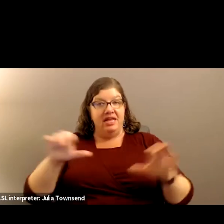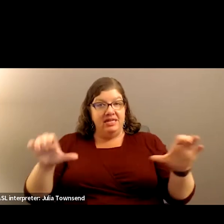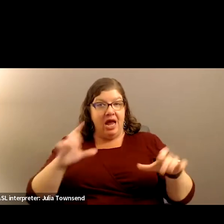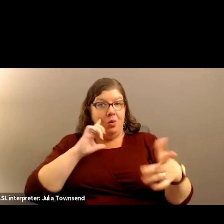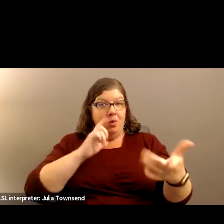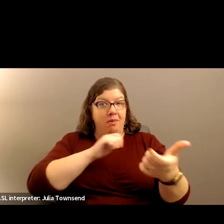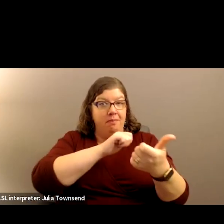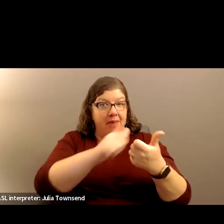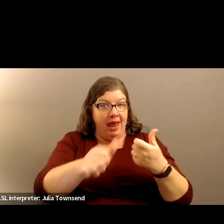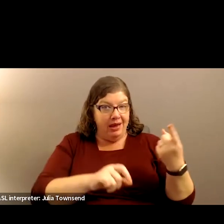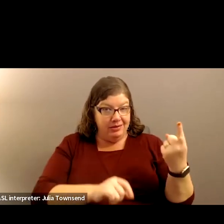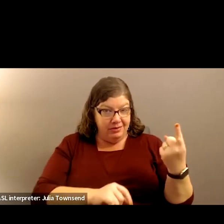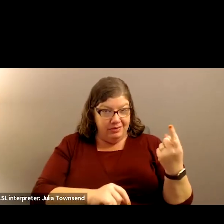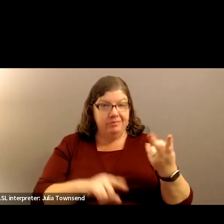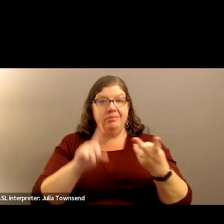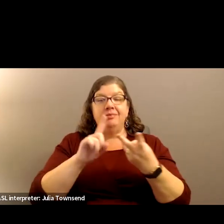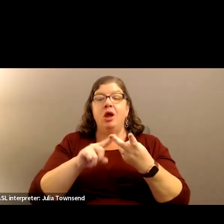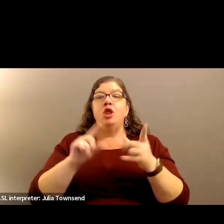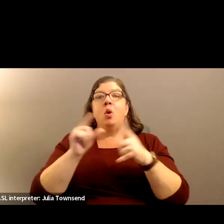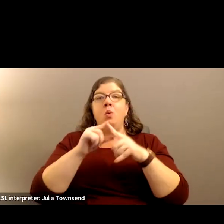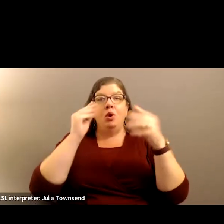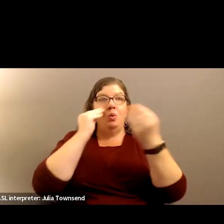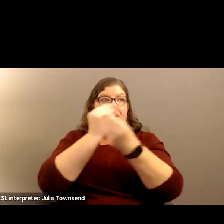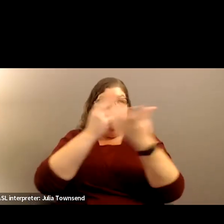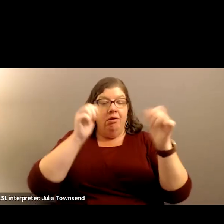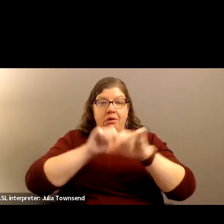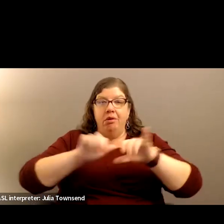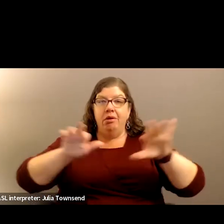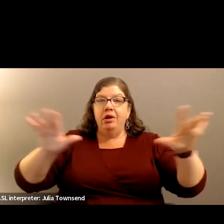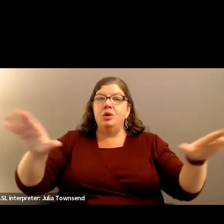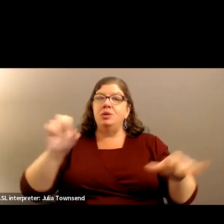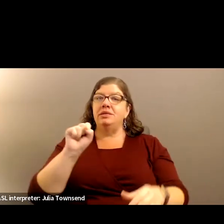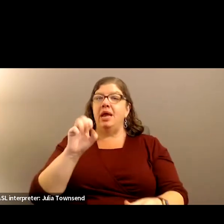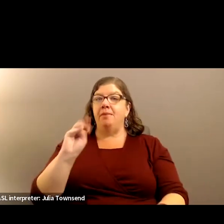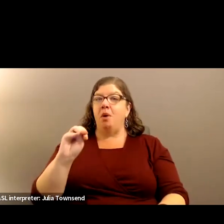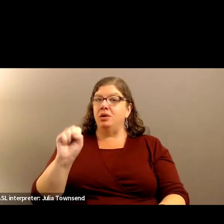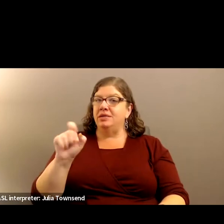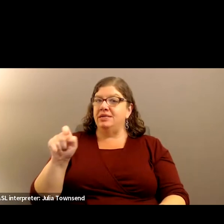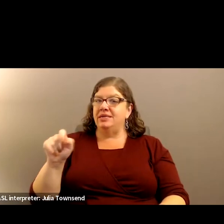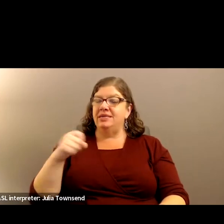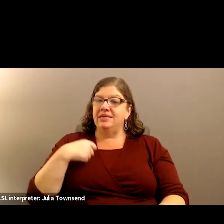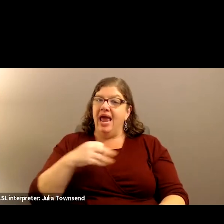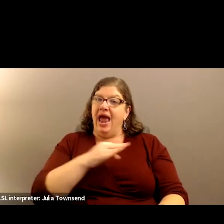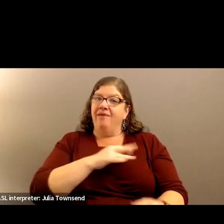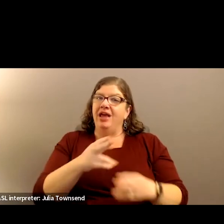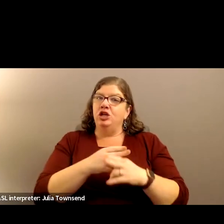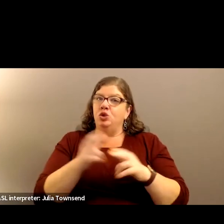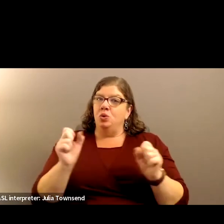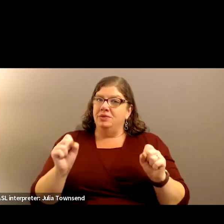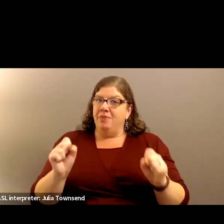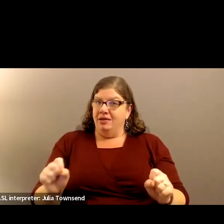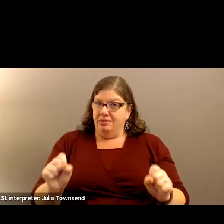action item, but that word will get out to the San Marcos staff as soon as possible.